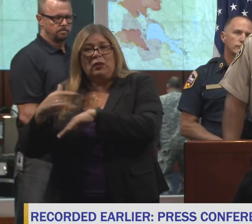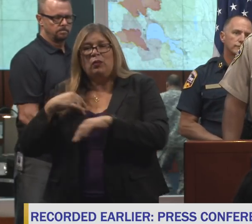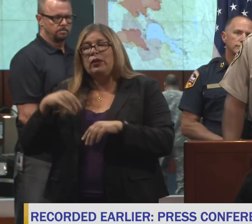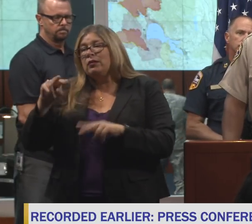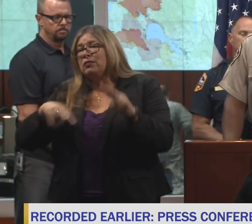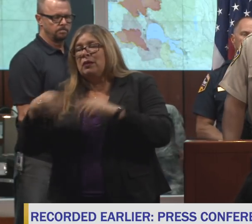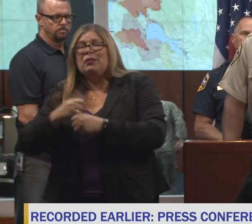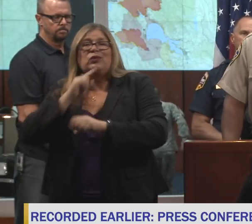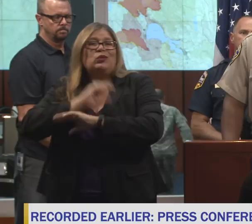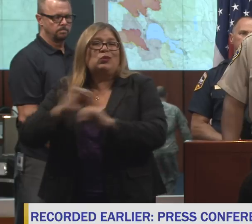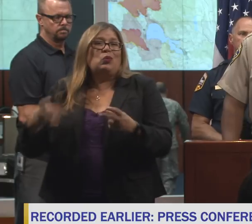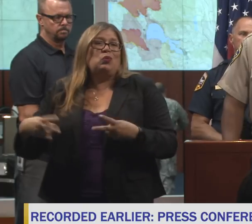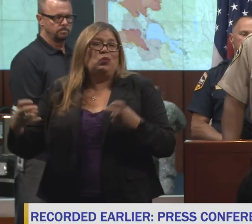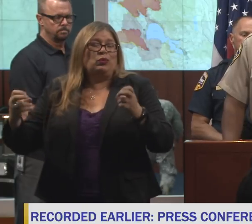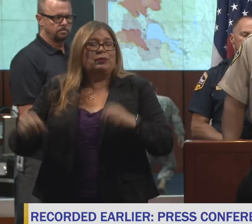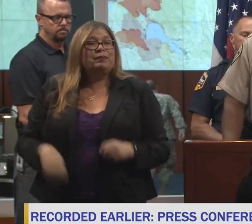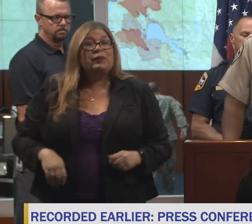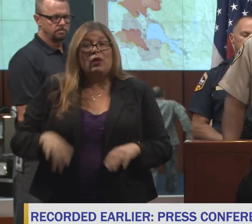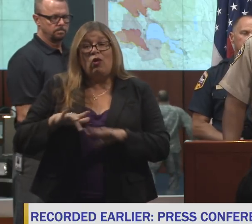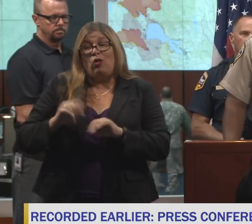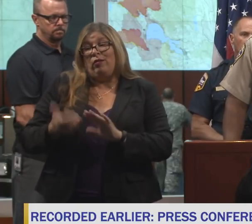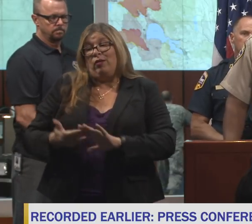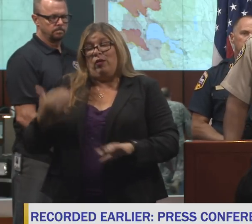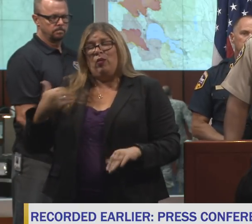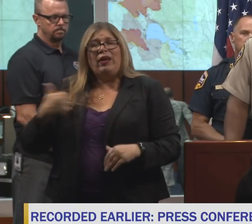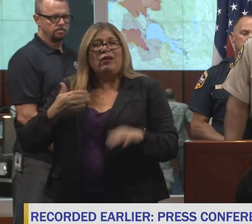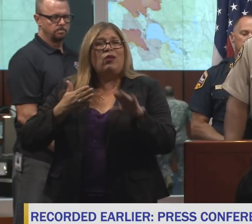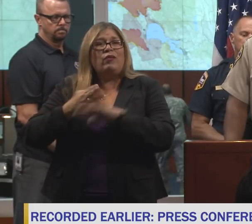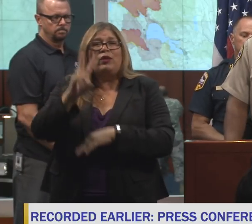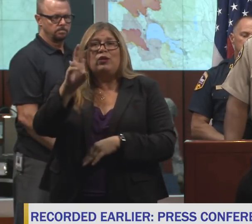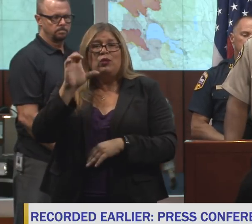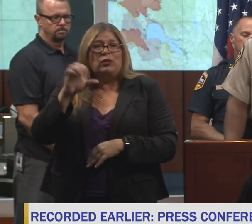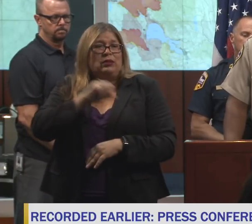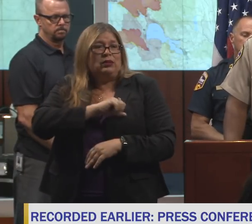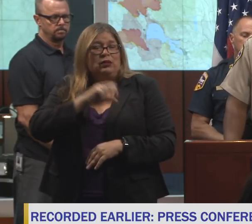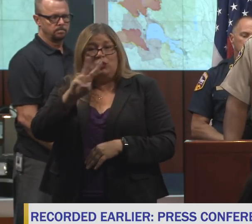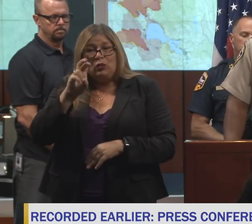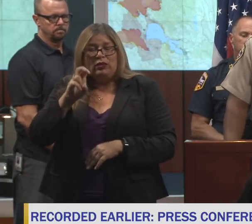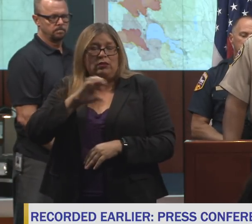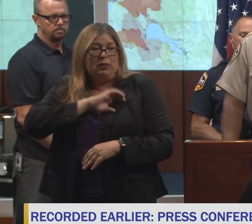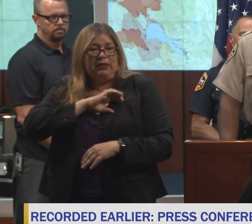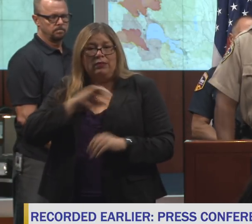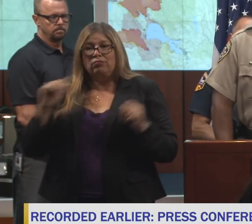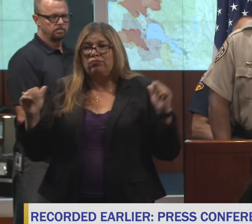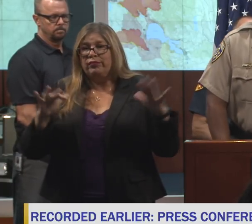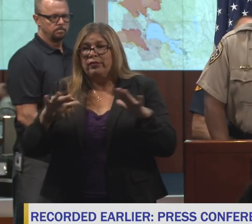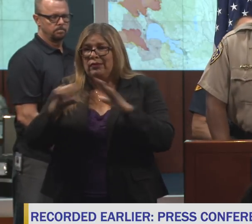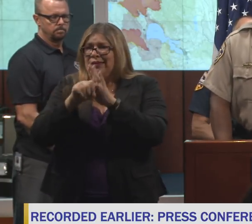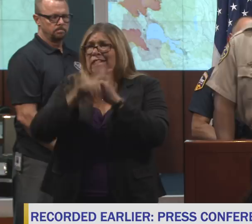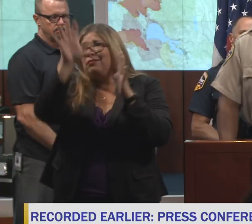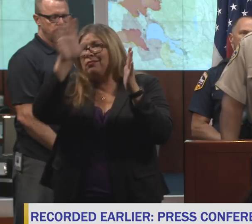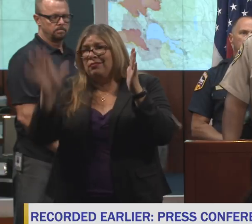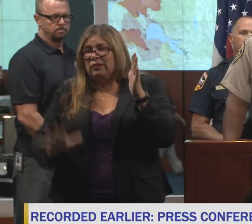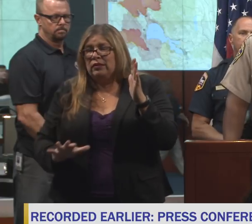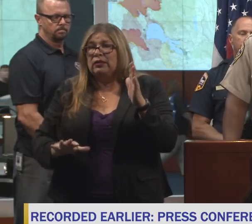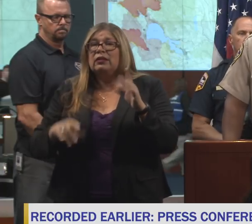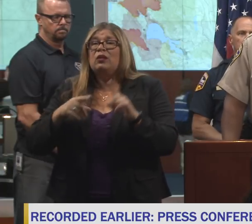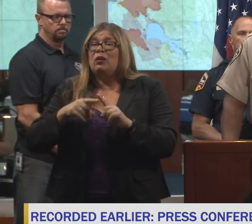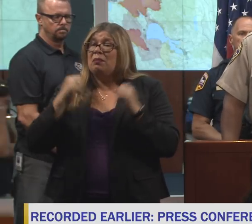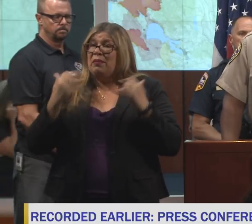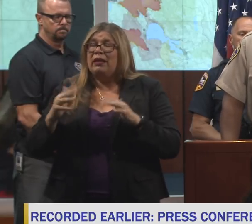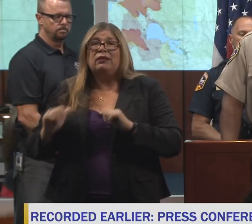in the fire, we had almost 200 personnel assigned statewide to the various fires, and particularly at the CAR FIRE,